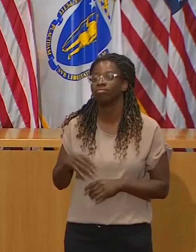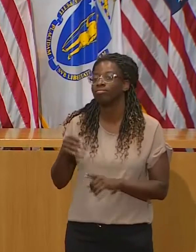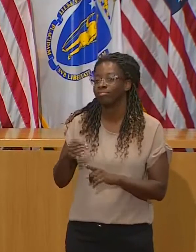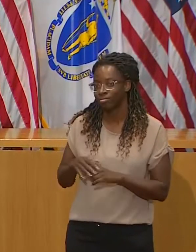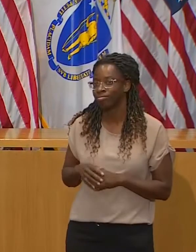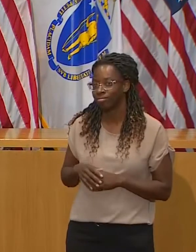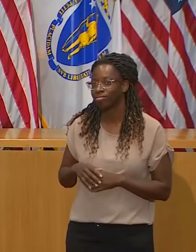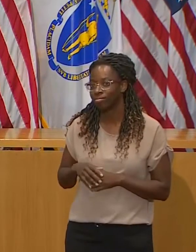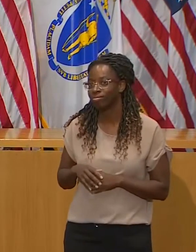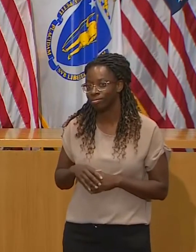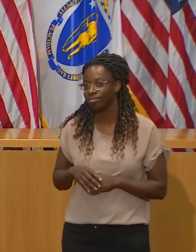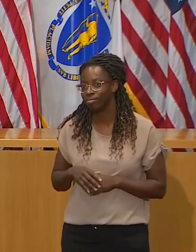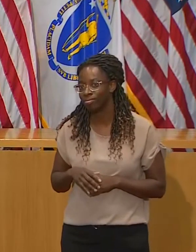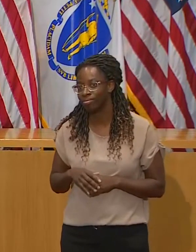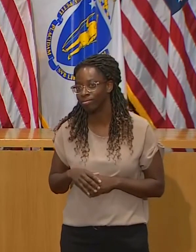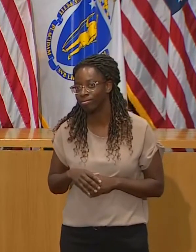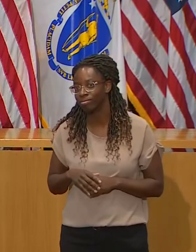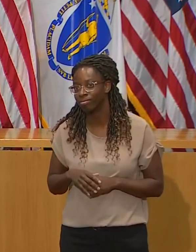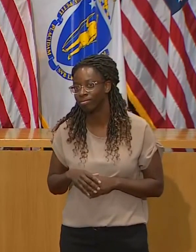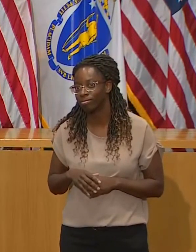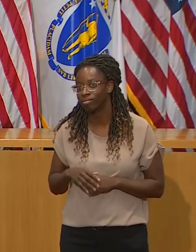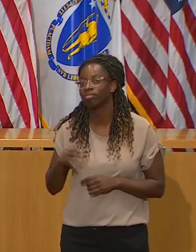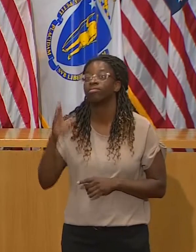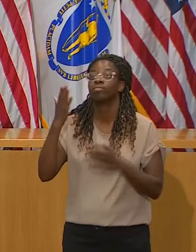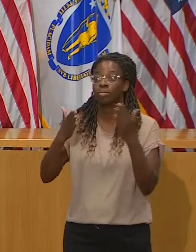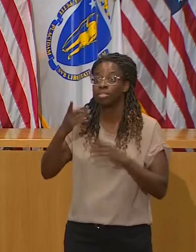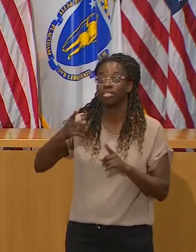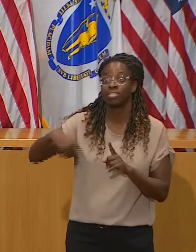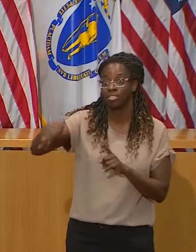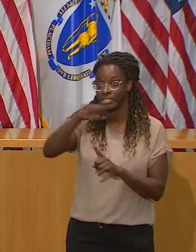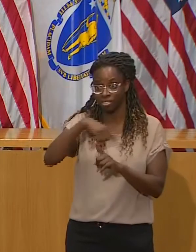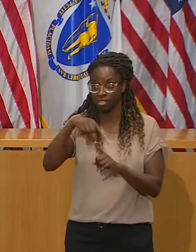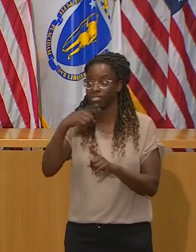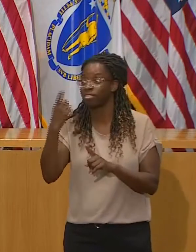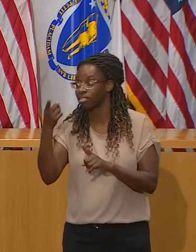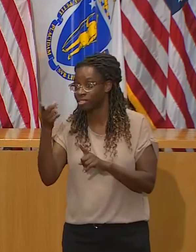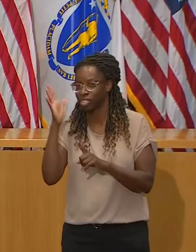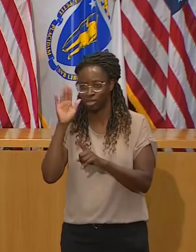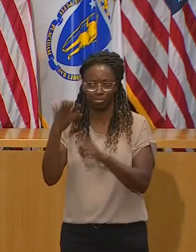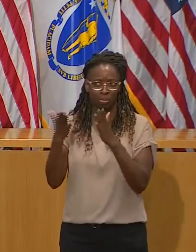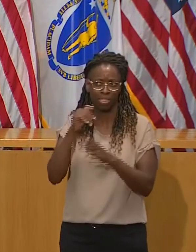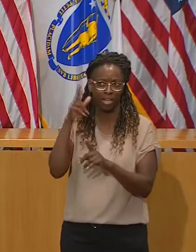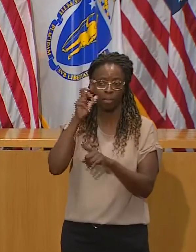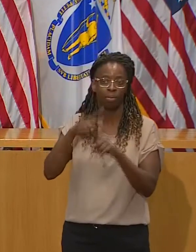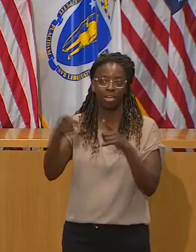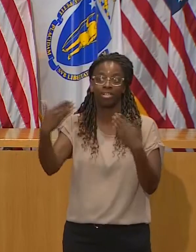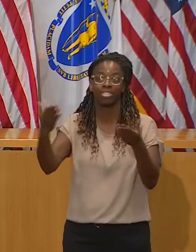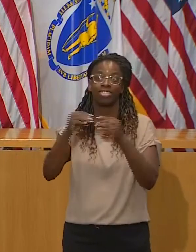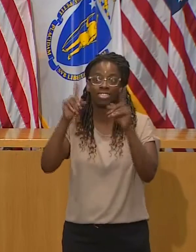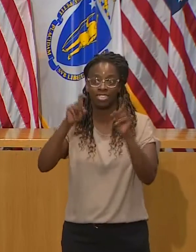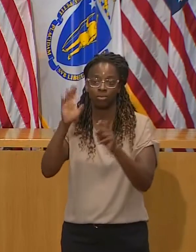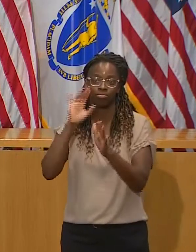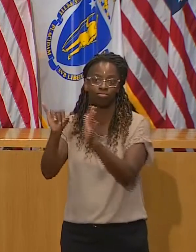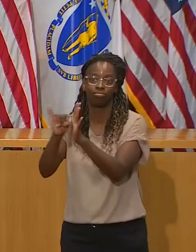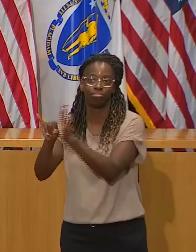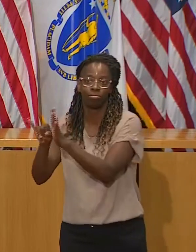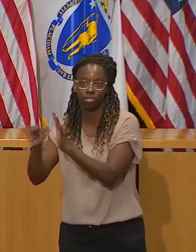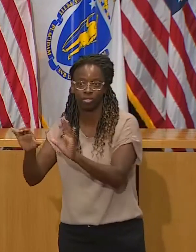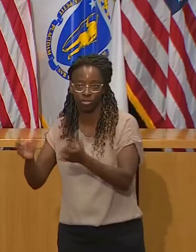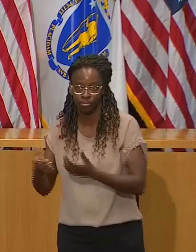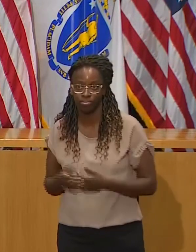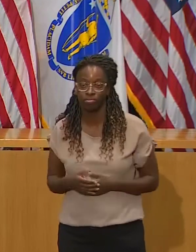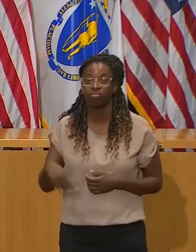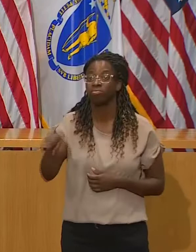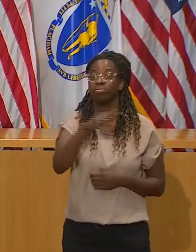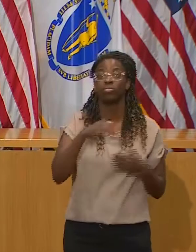happening, okay? But they're also getting tested. And remember, they were really not a big part of our tested